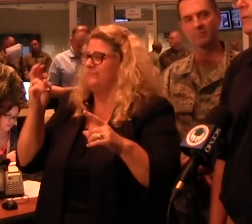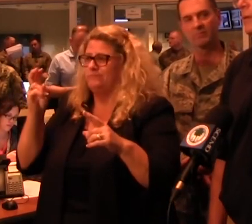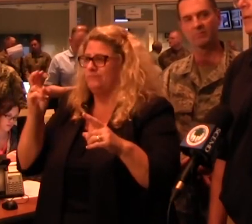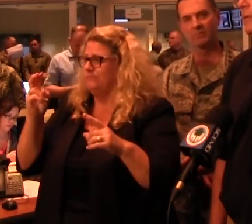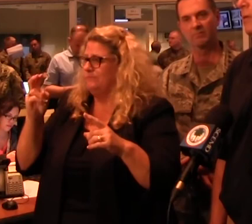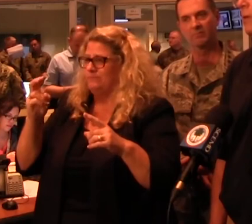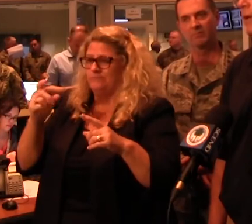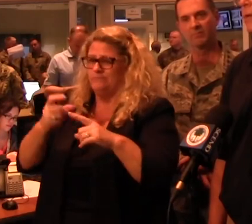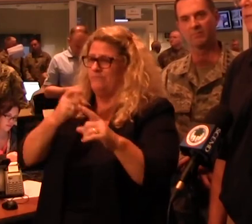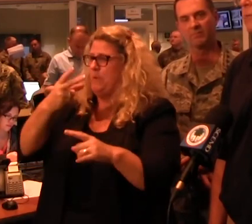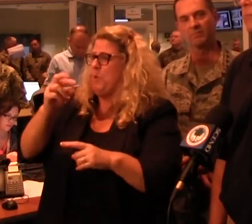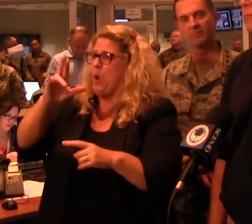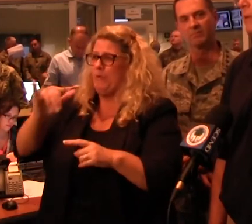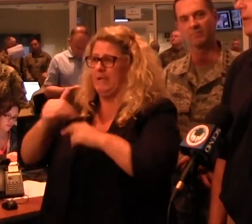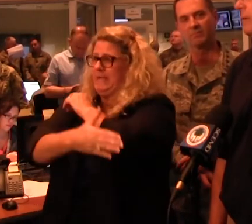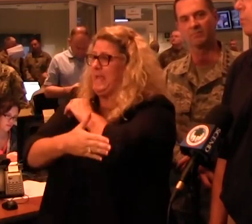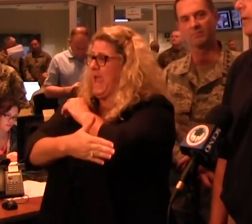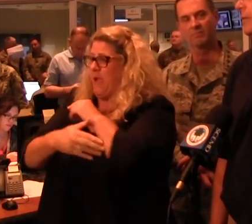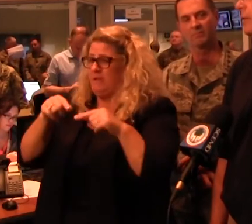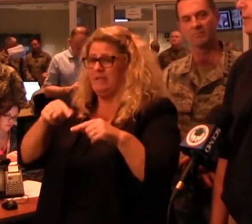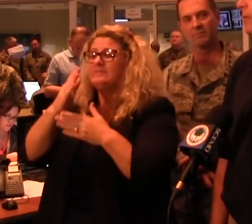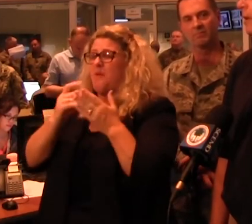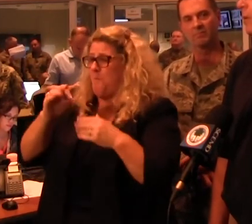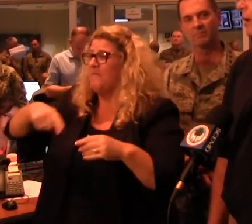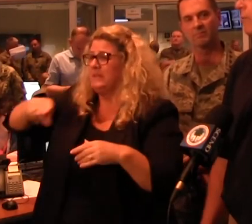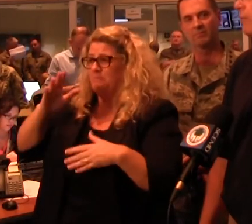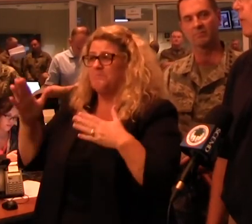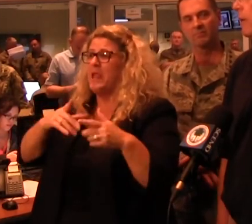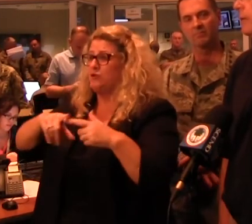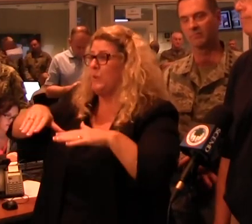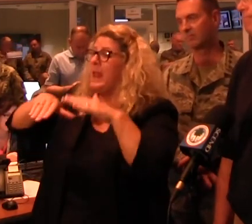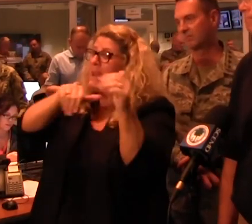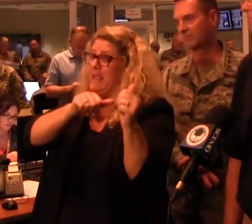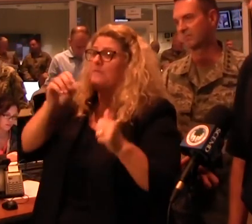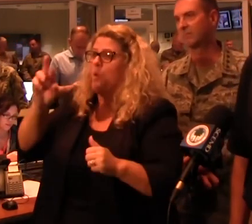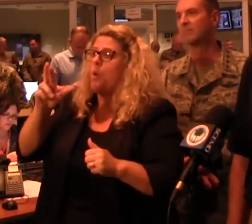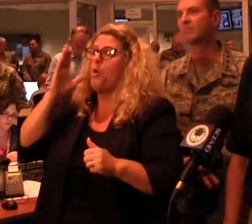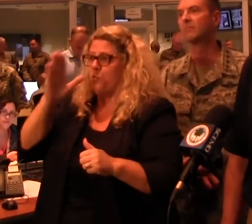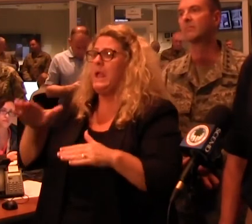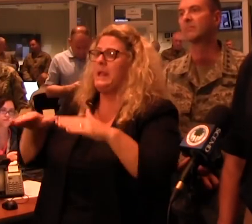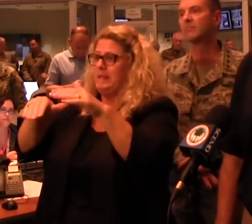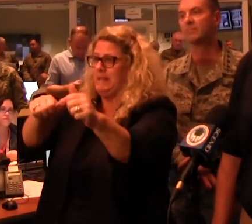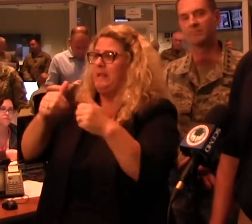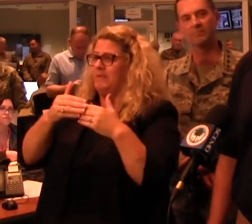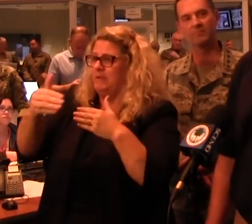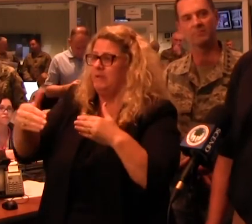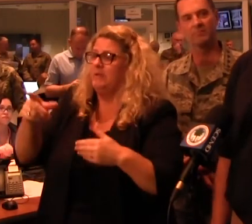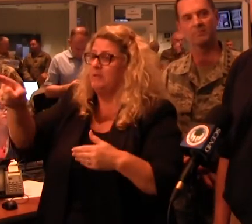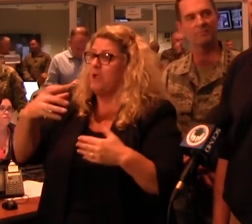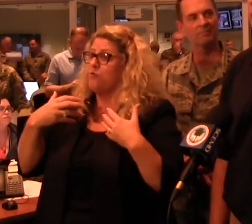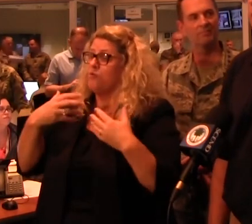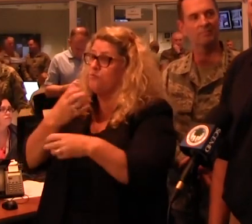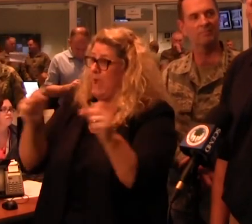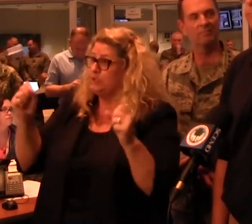south as in R.E. County, some of them are making plans to leave or have left already. How about rescues? Any tally? I don't have